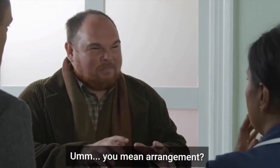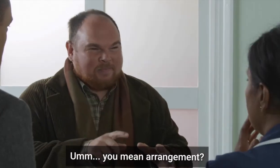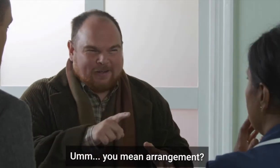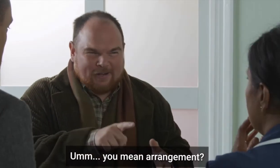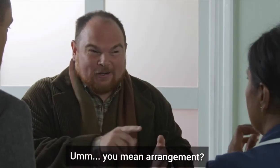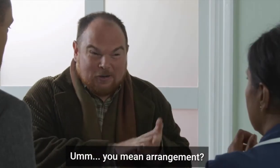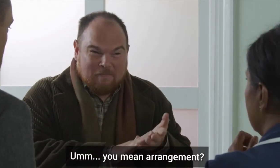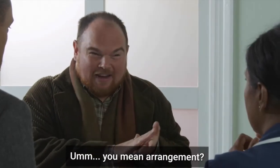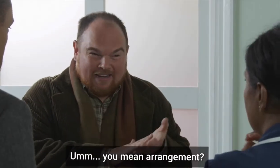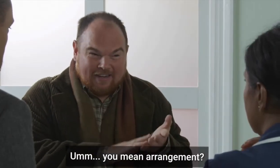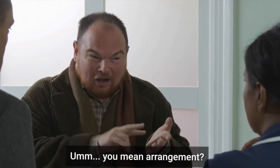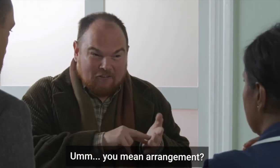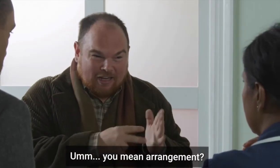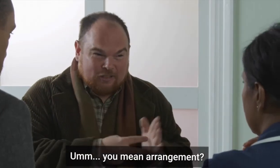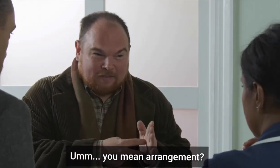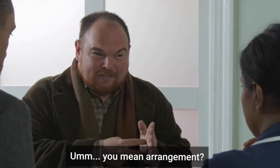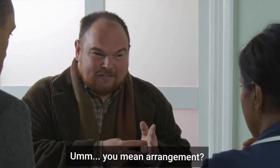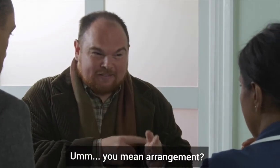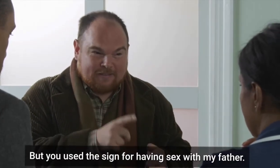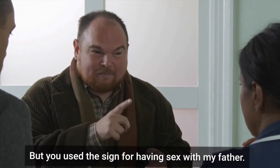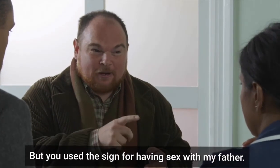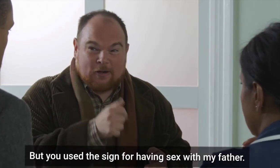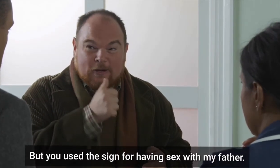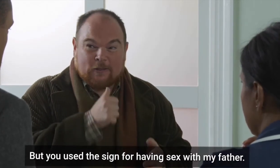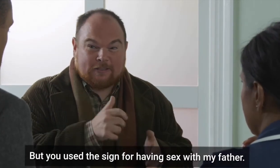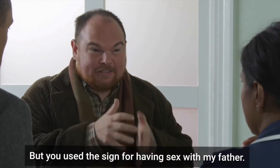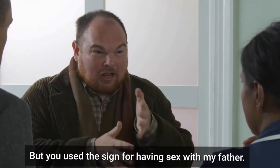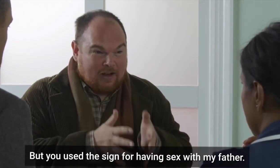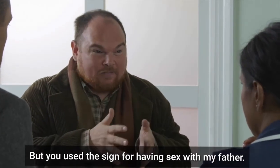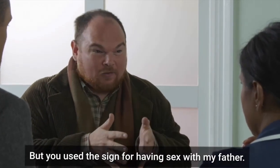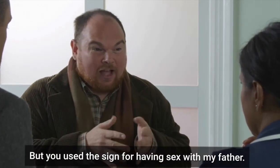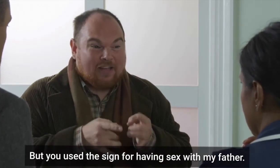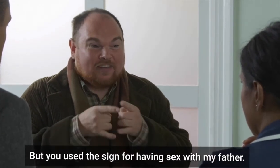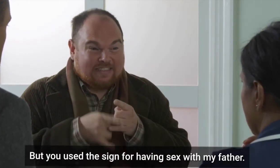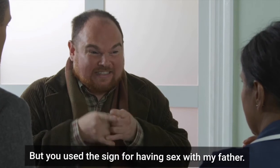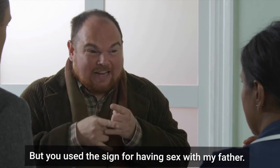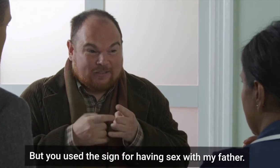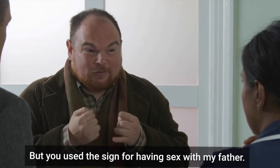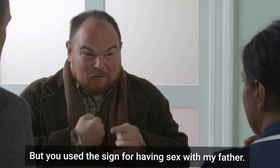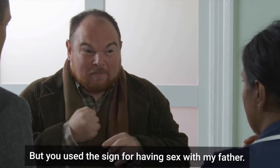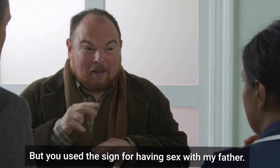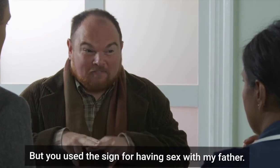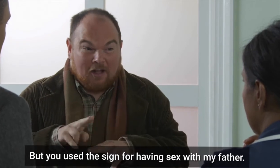You mean arrangements? Yeah. But you need to sign for having that with my father.